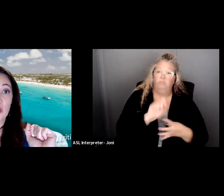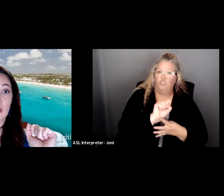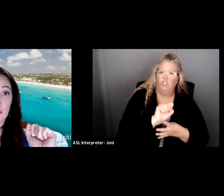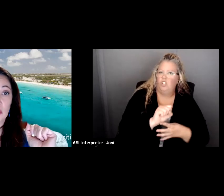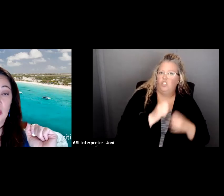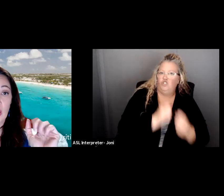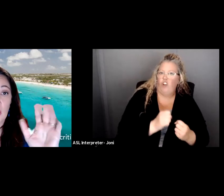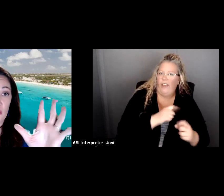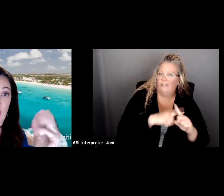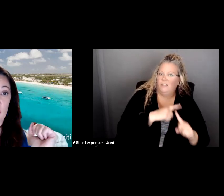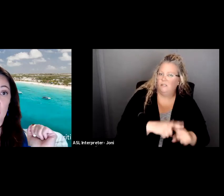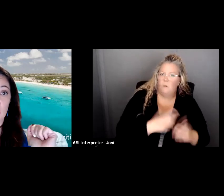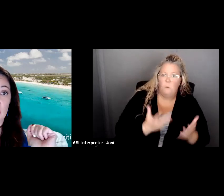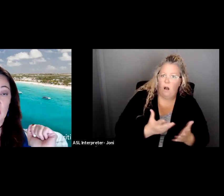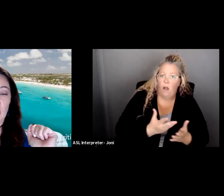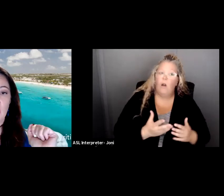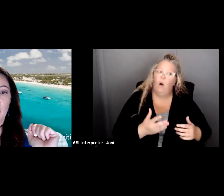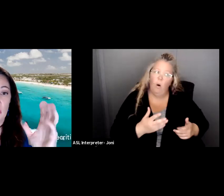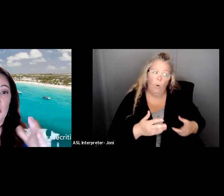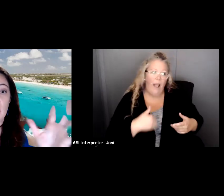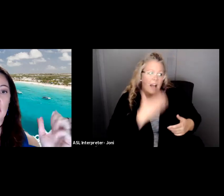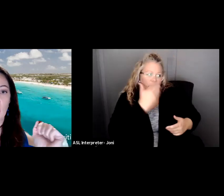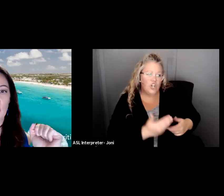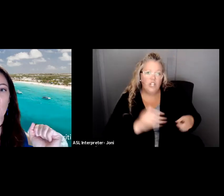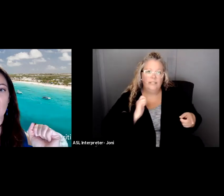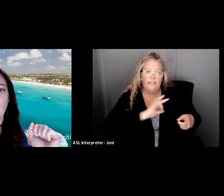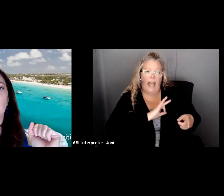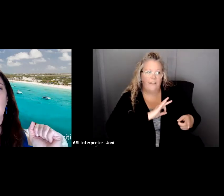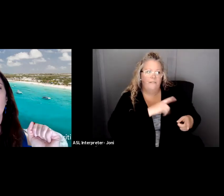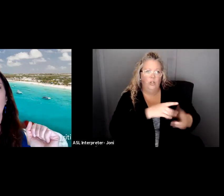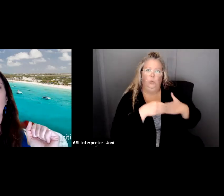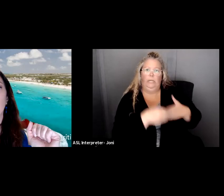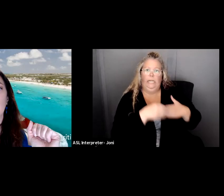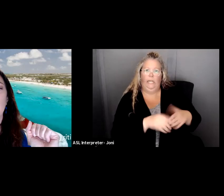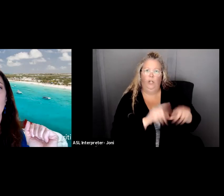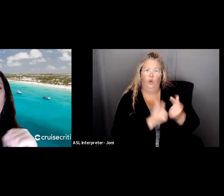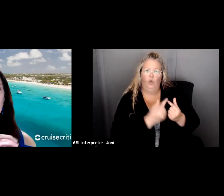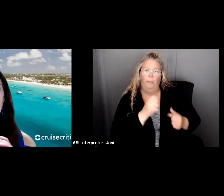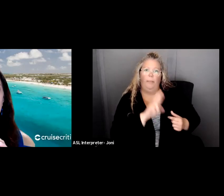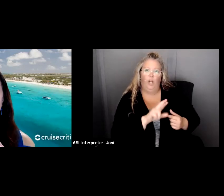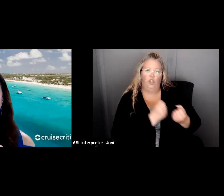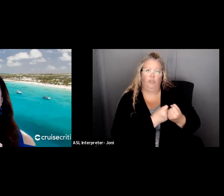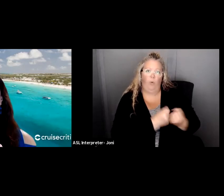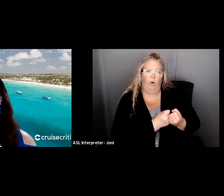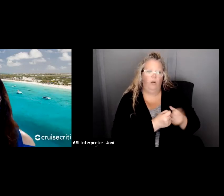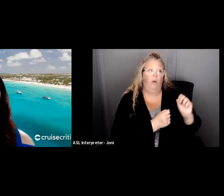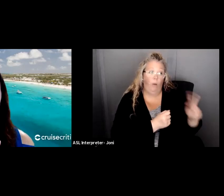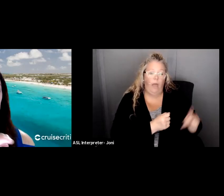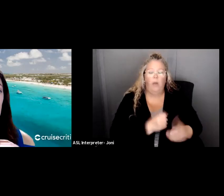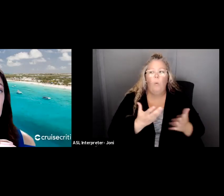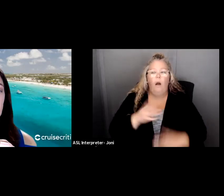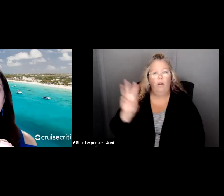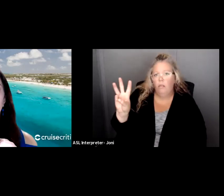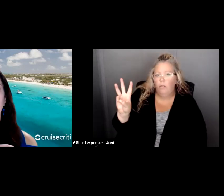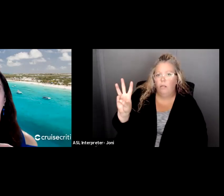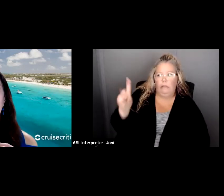support, um, staff members who, who lead our groups. Okay. But where do you need to improve? And that might